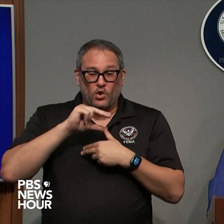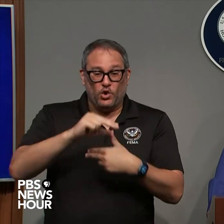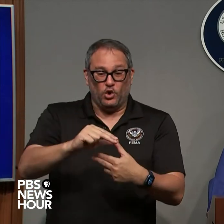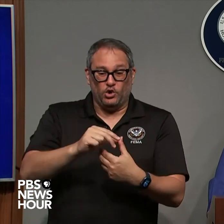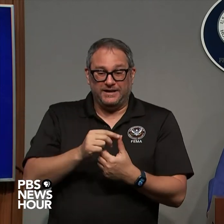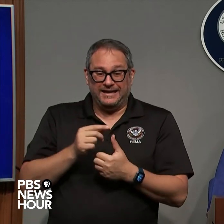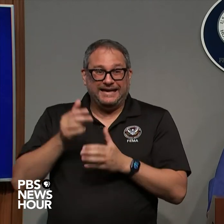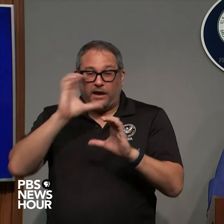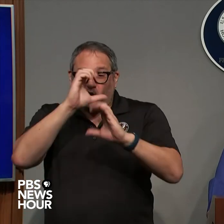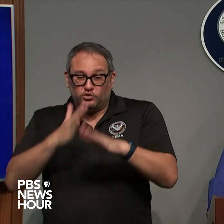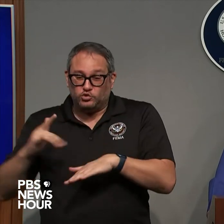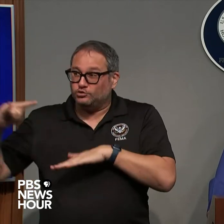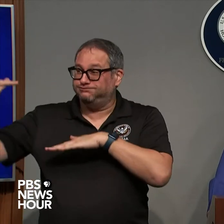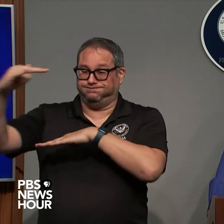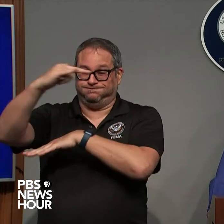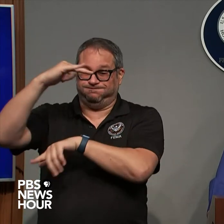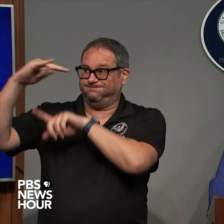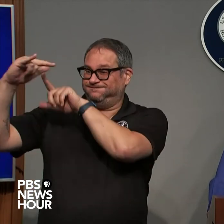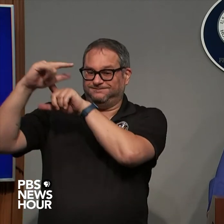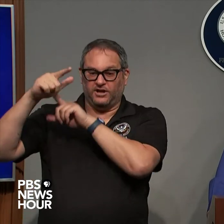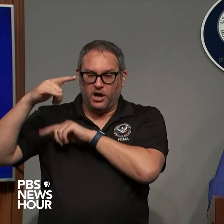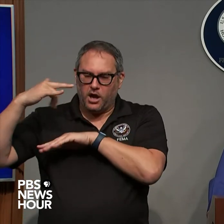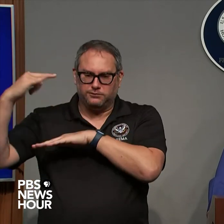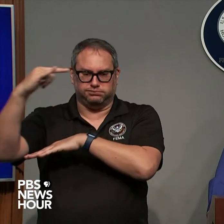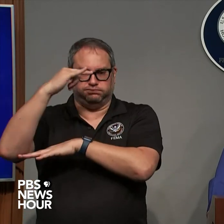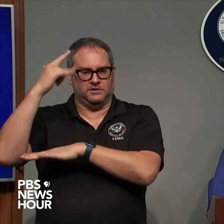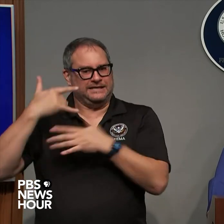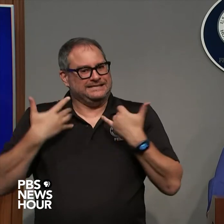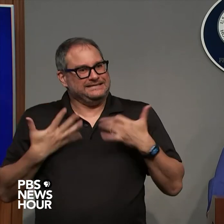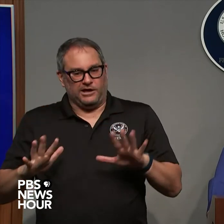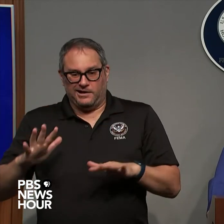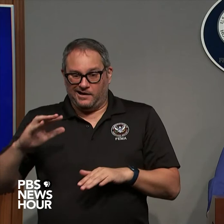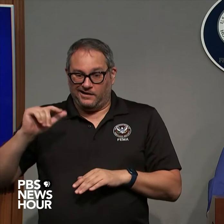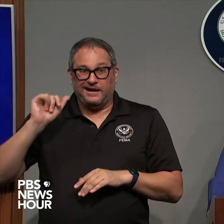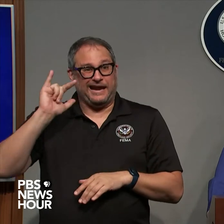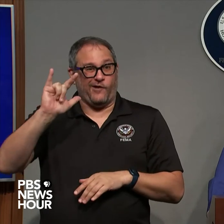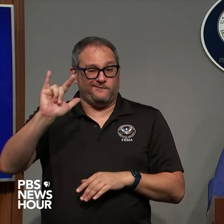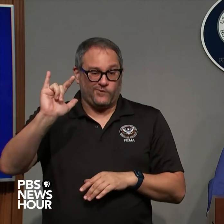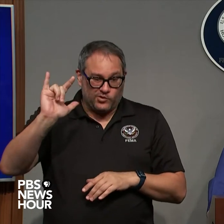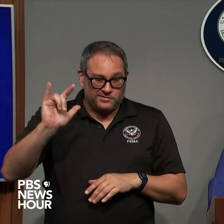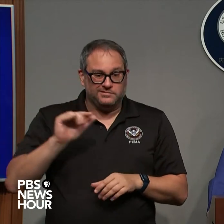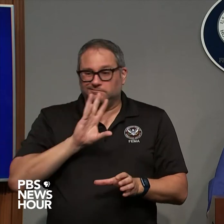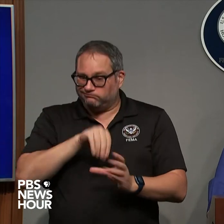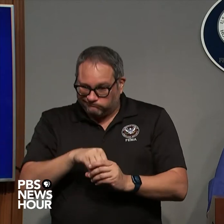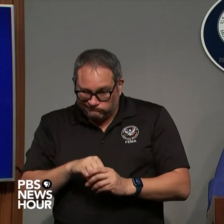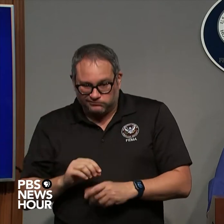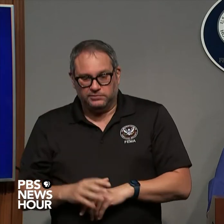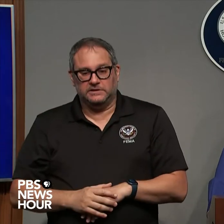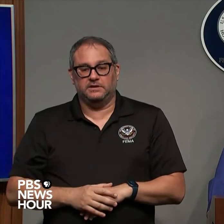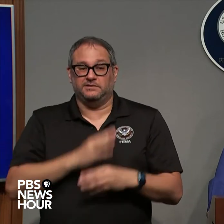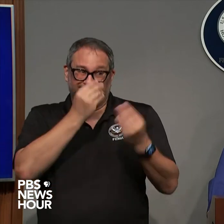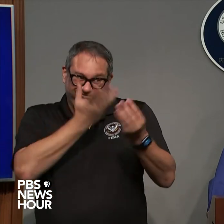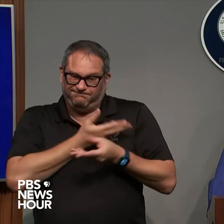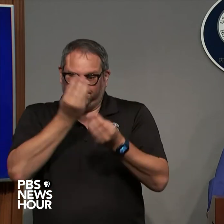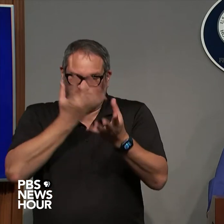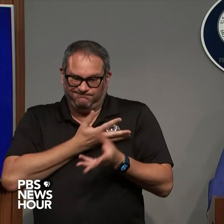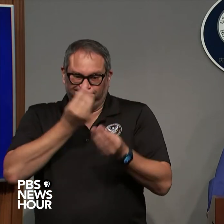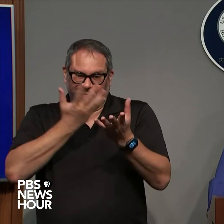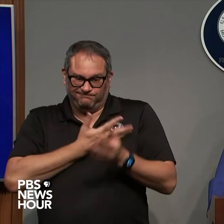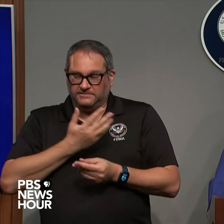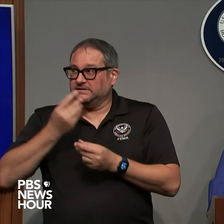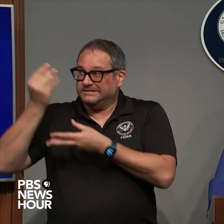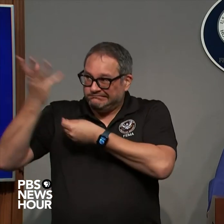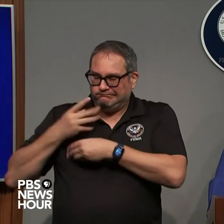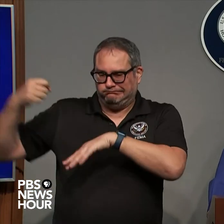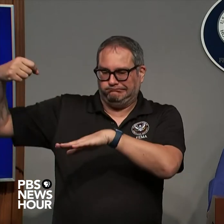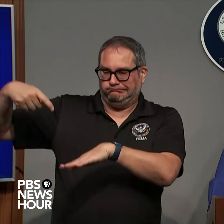have constantly been in the storm often at the same time getting us the data that we need and some of these updates that we've been giving you this morning have